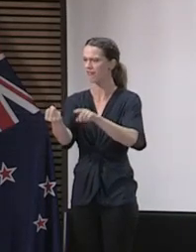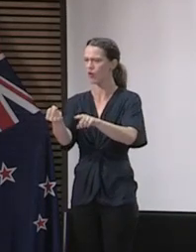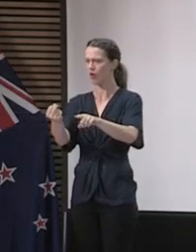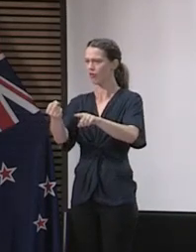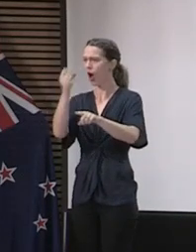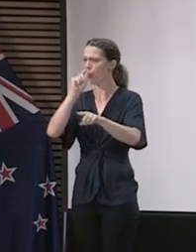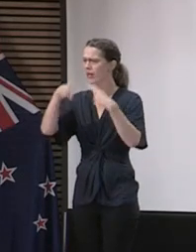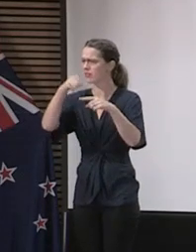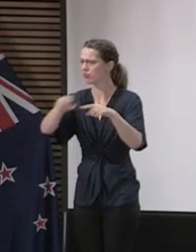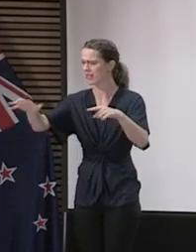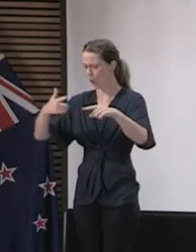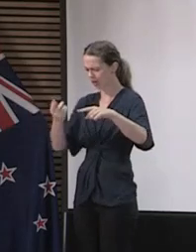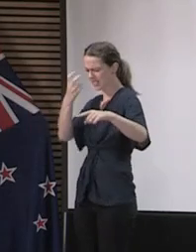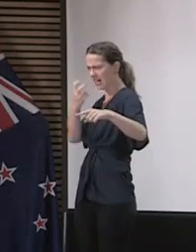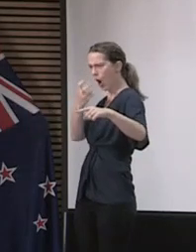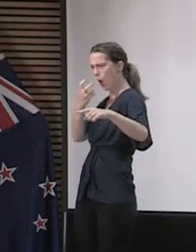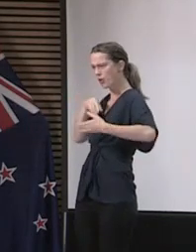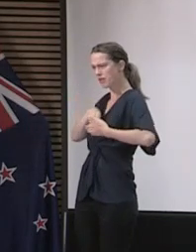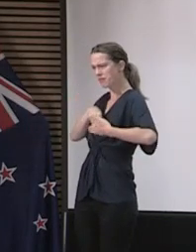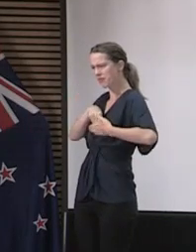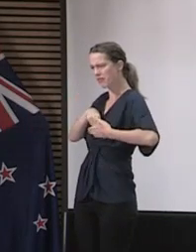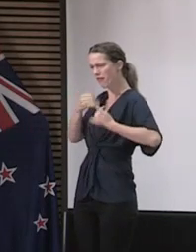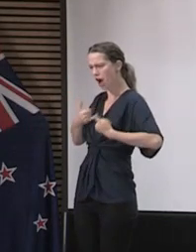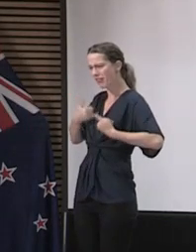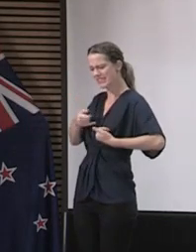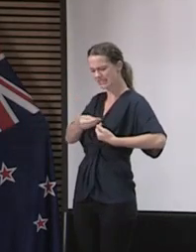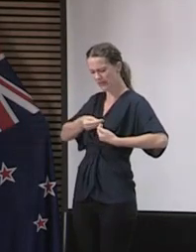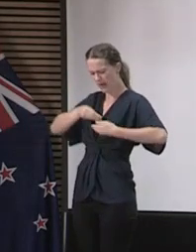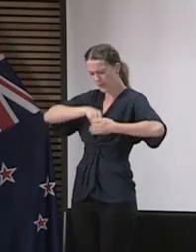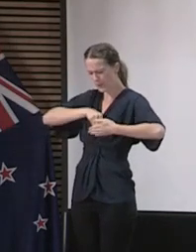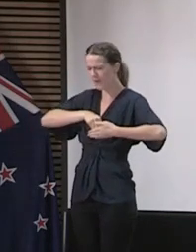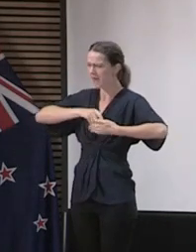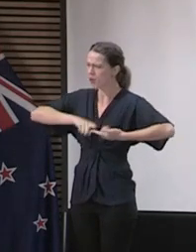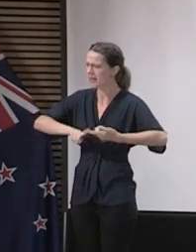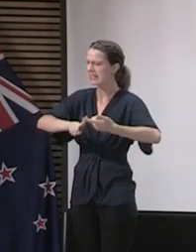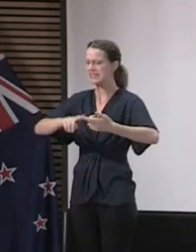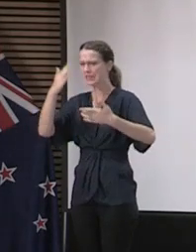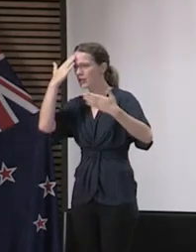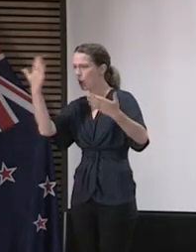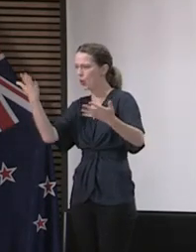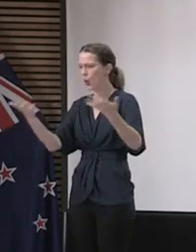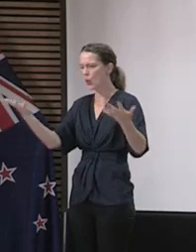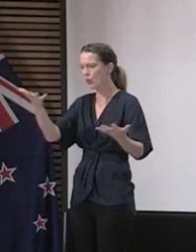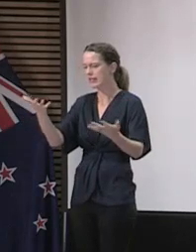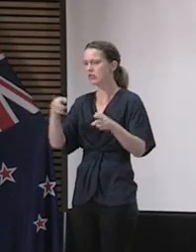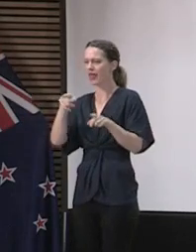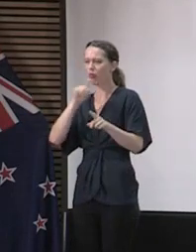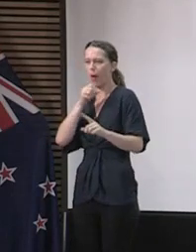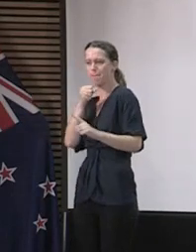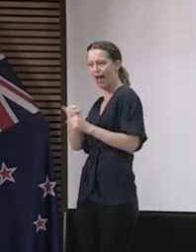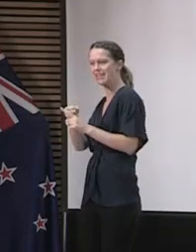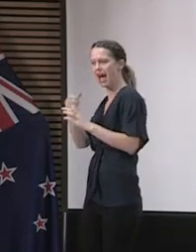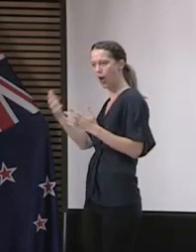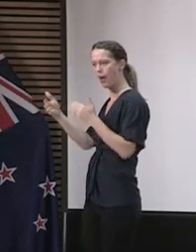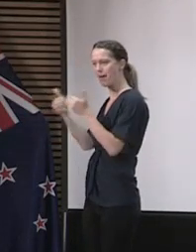a carryover of some viral remnants. These are all things we will be watching very closely because they will impact on how we now manage our way